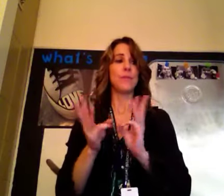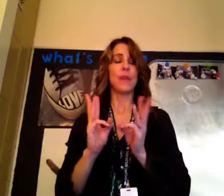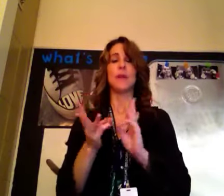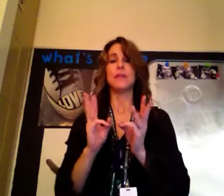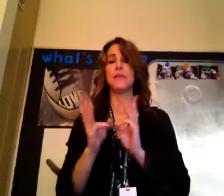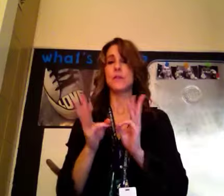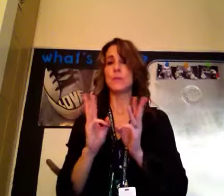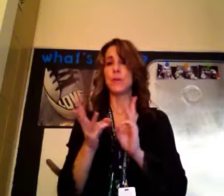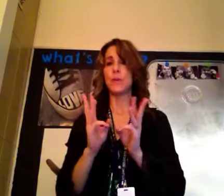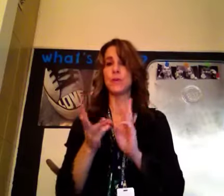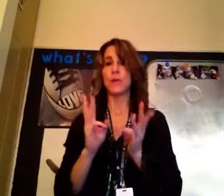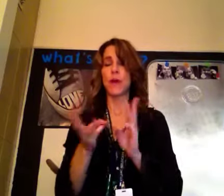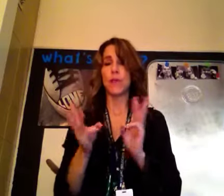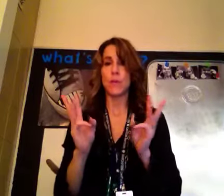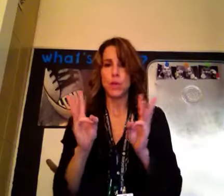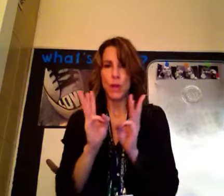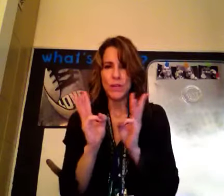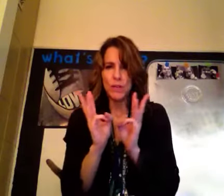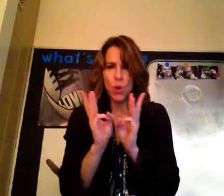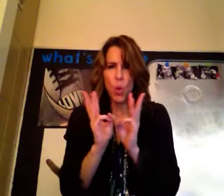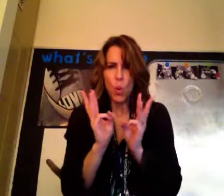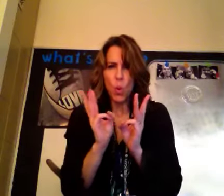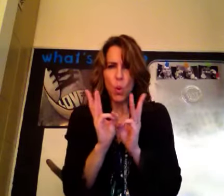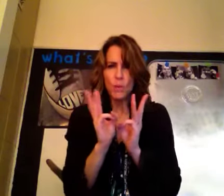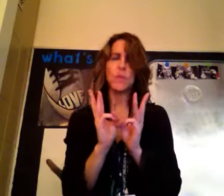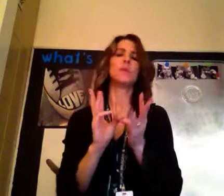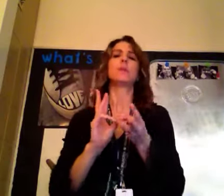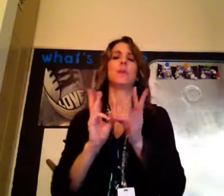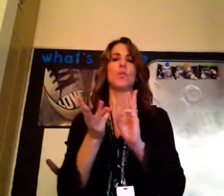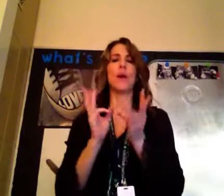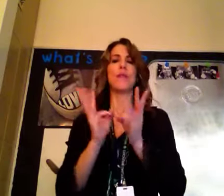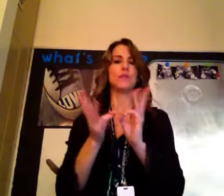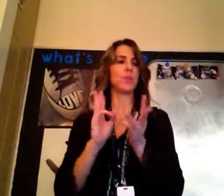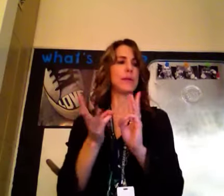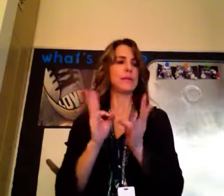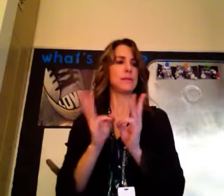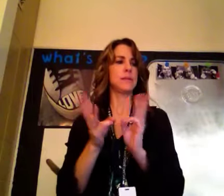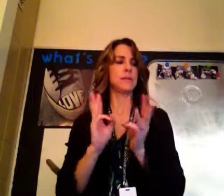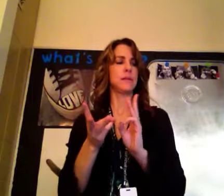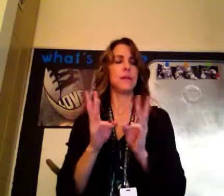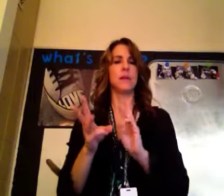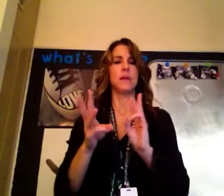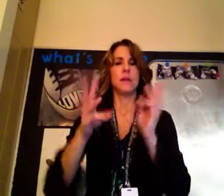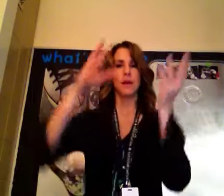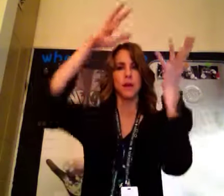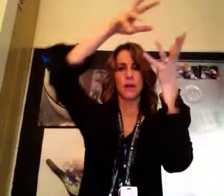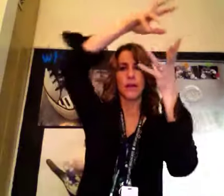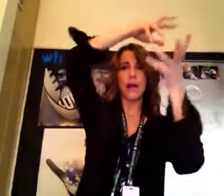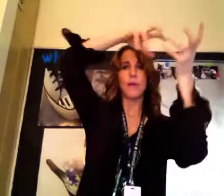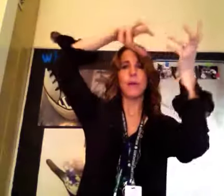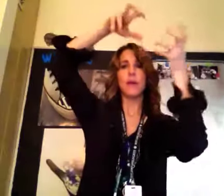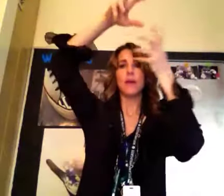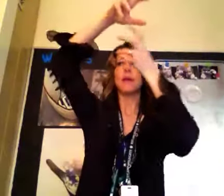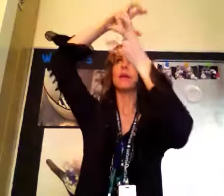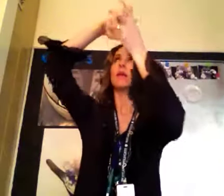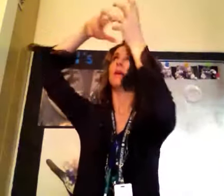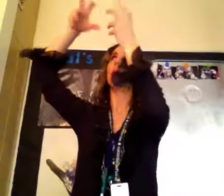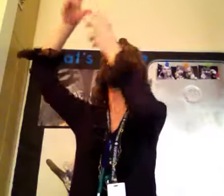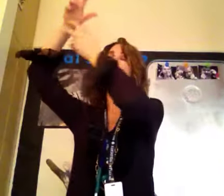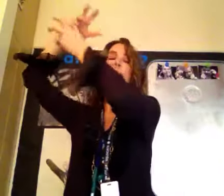Difference between winter and weather. Remember, winter, cold, weather twists. Cloudy, up above your